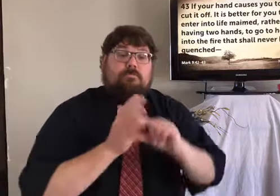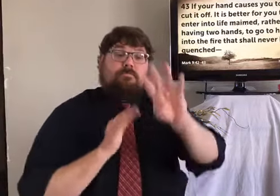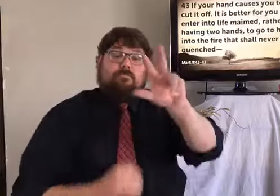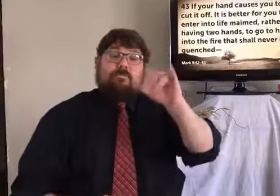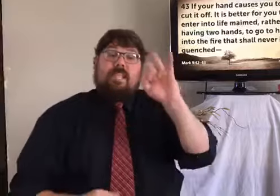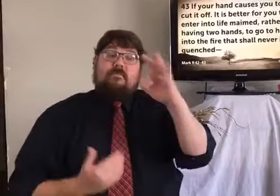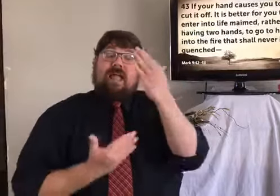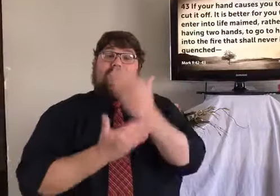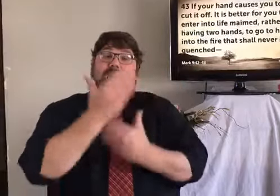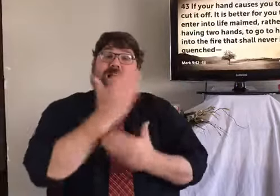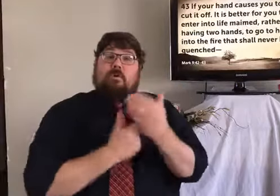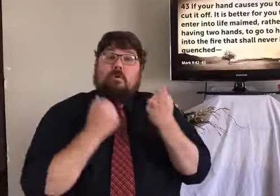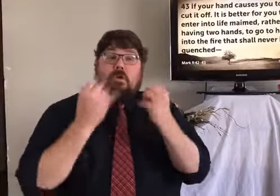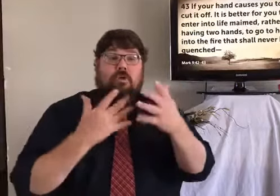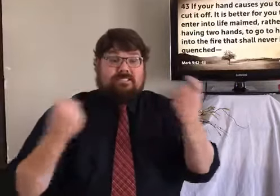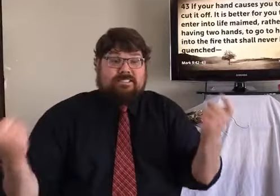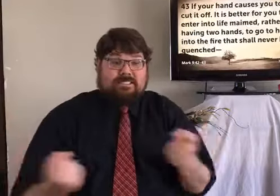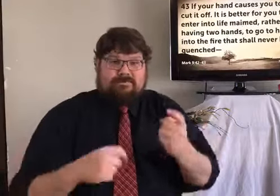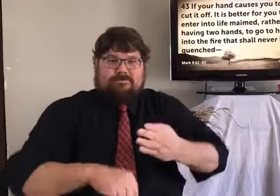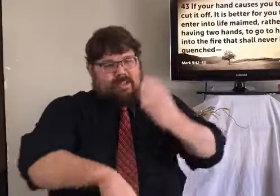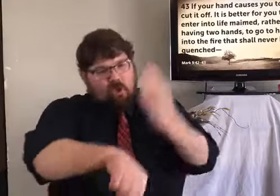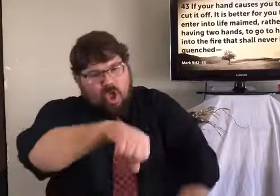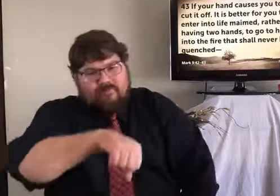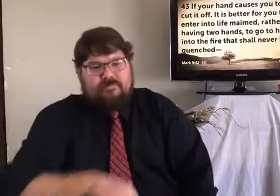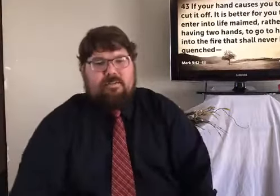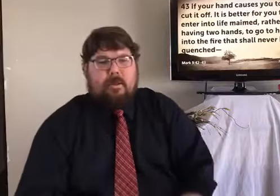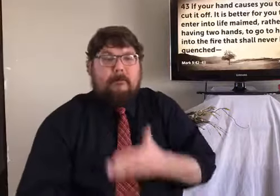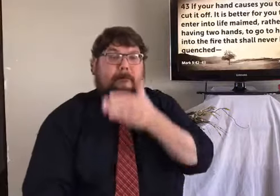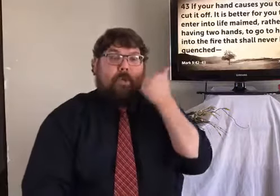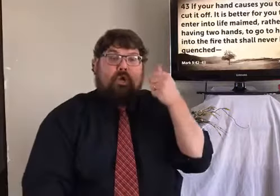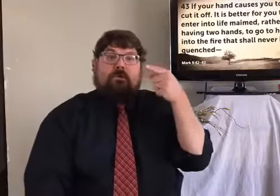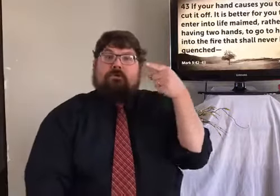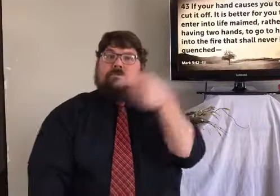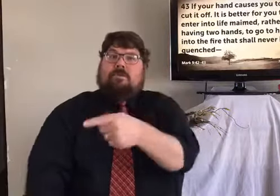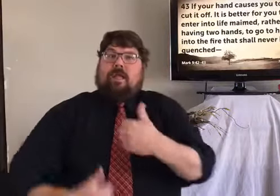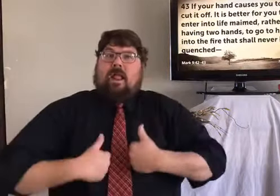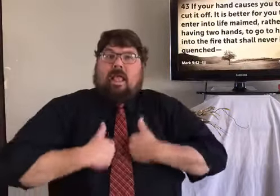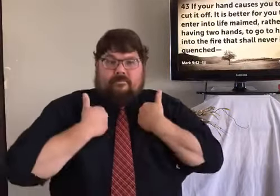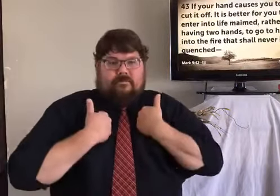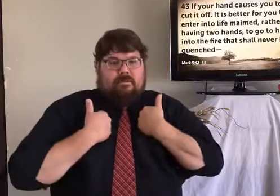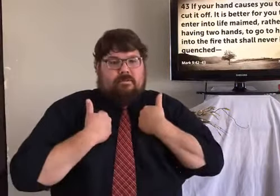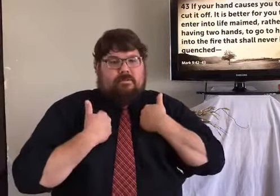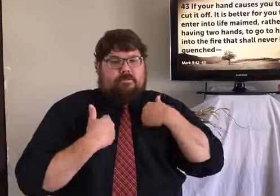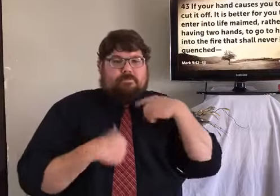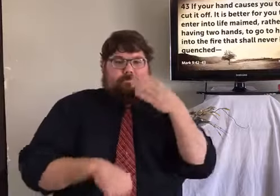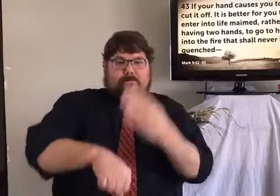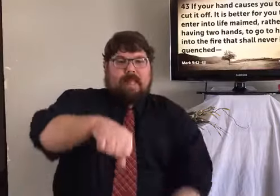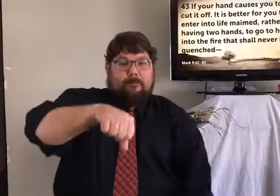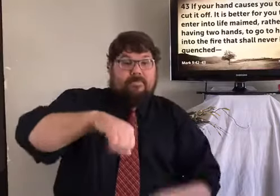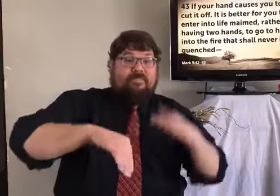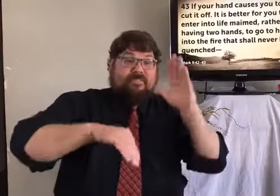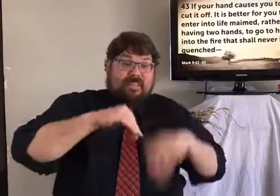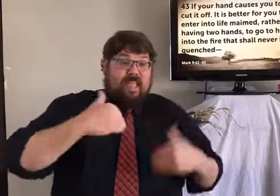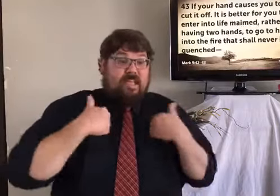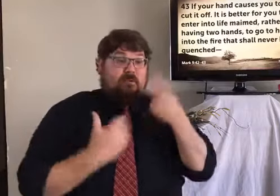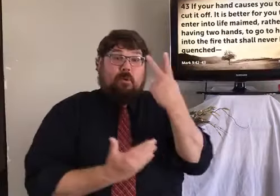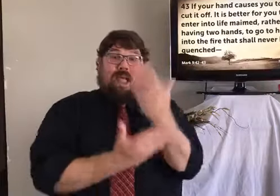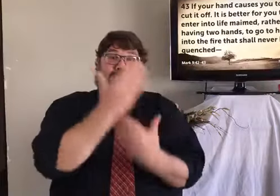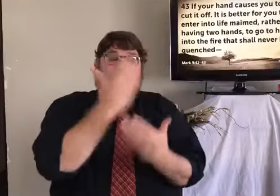means you're not going to cause people to sin. You're going to help the situation. If your hand causes you to sin, cut it off. It is